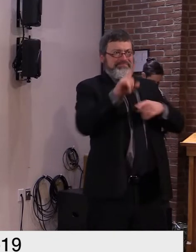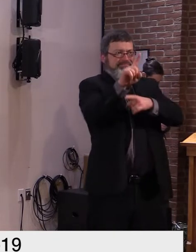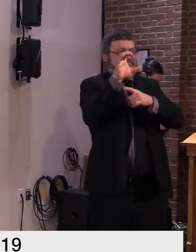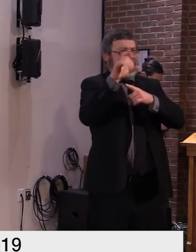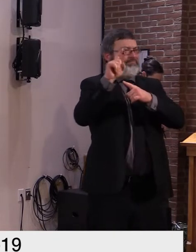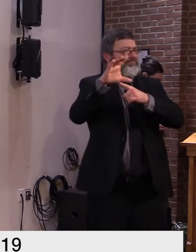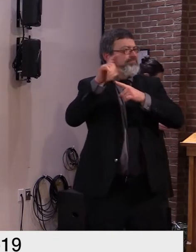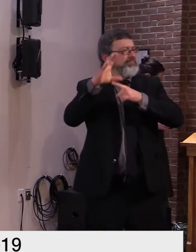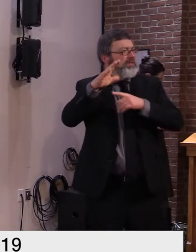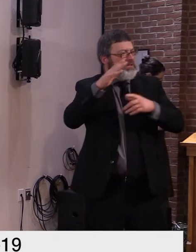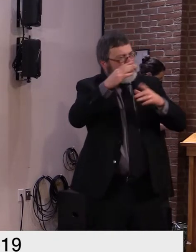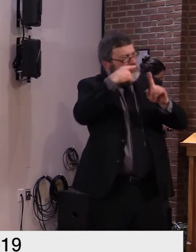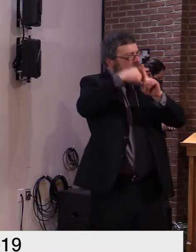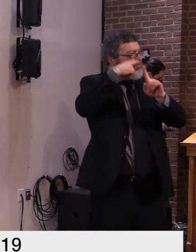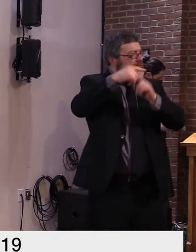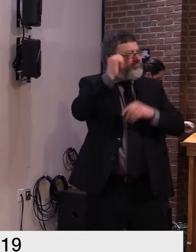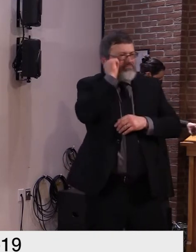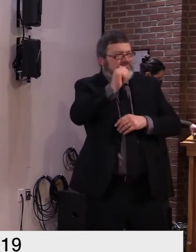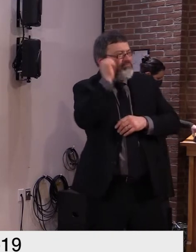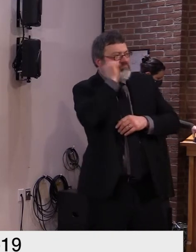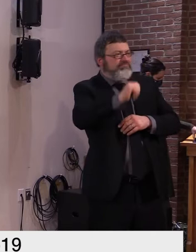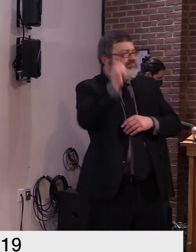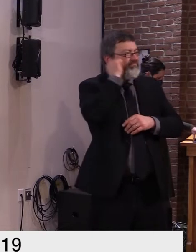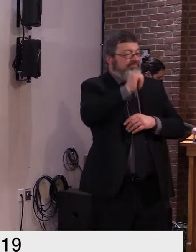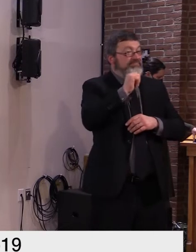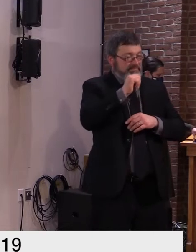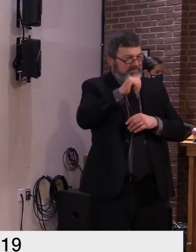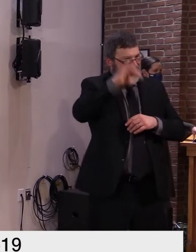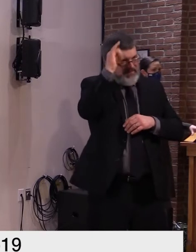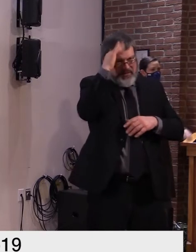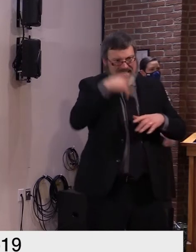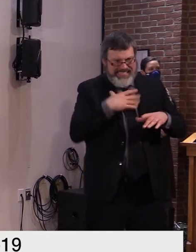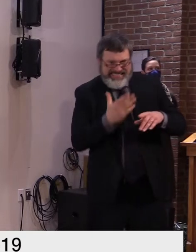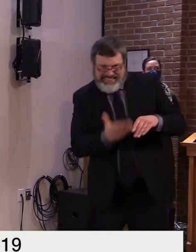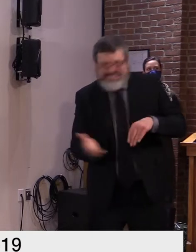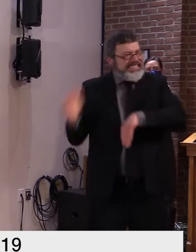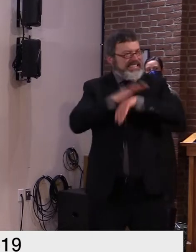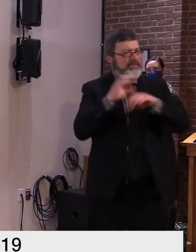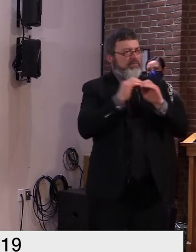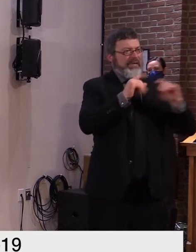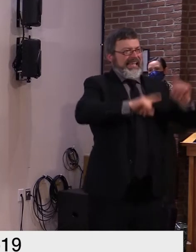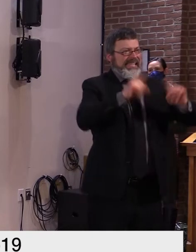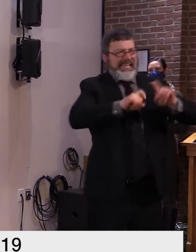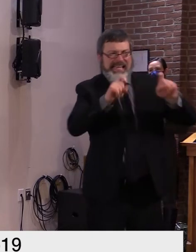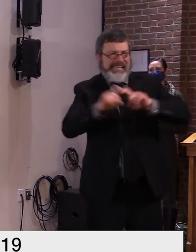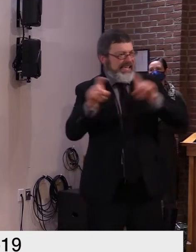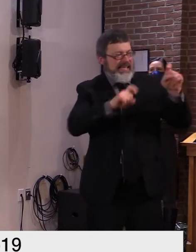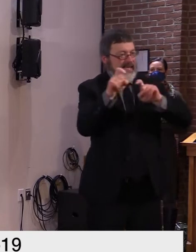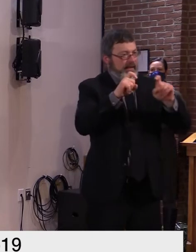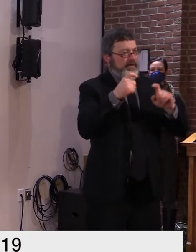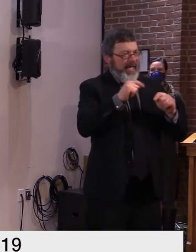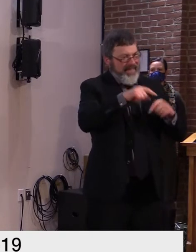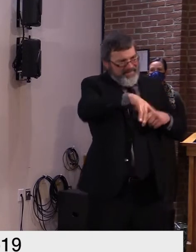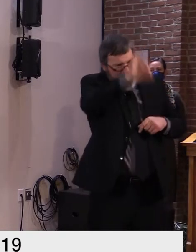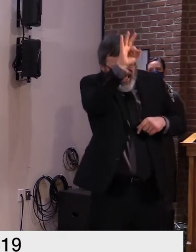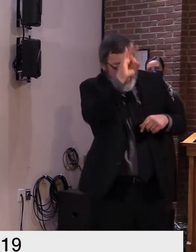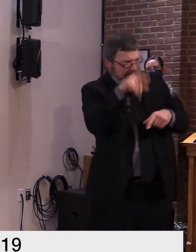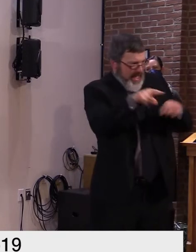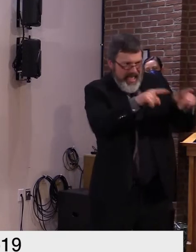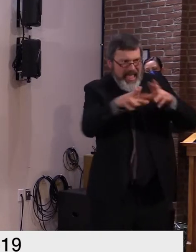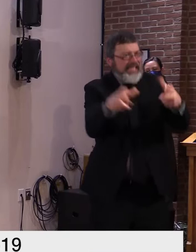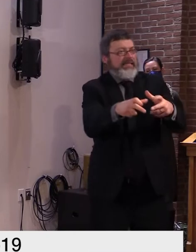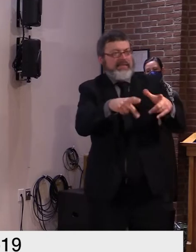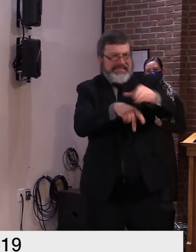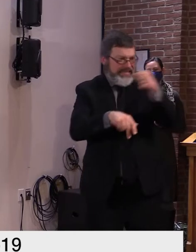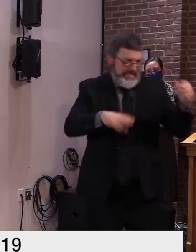and put more safety measures into place one way to improve is what we know about the spread of the